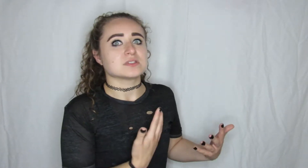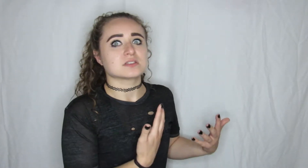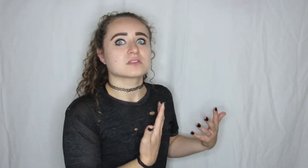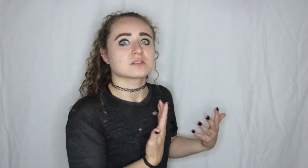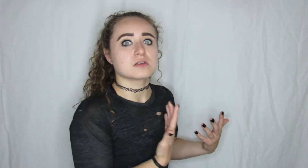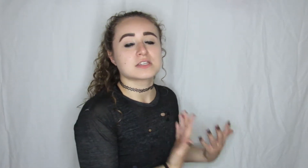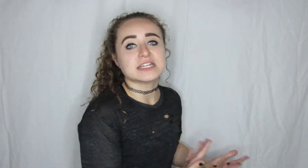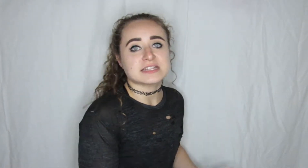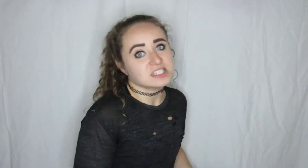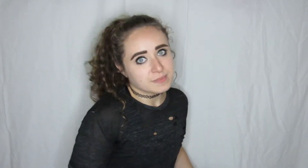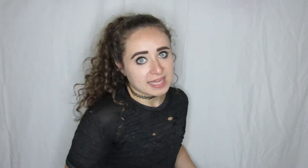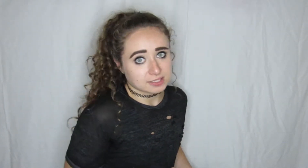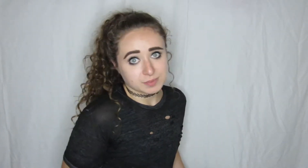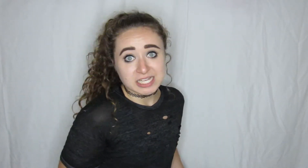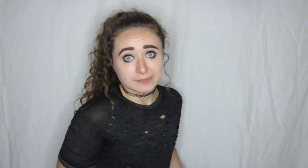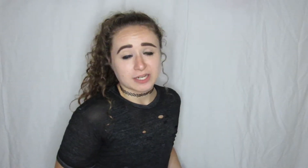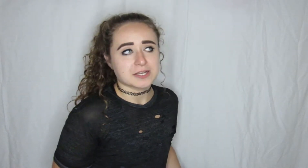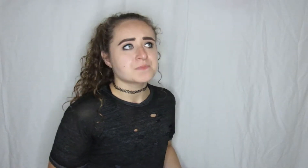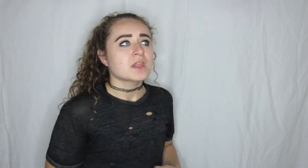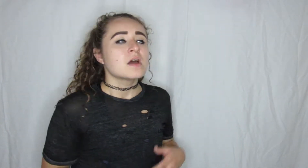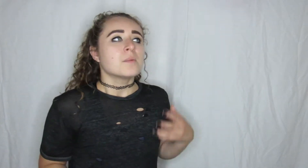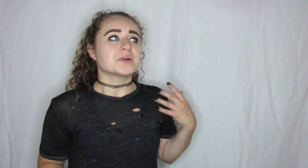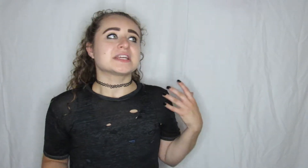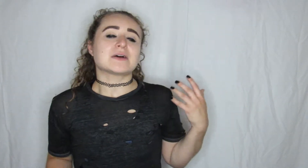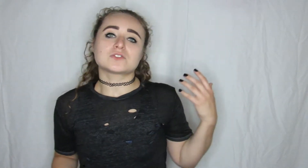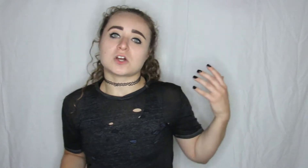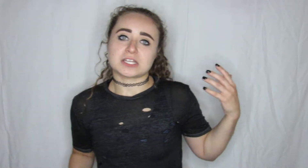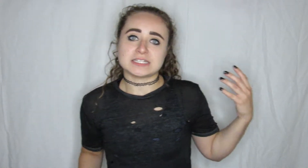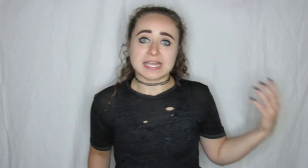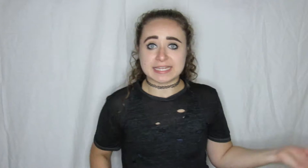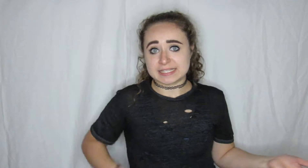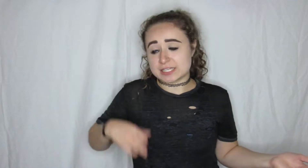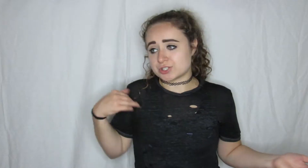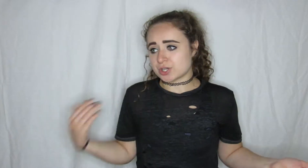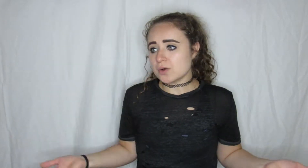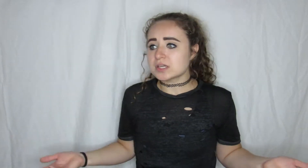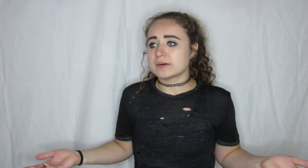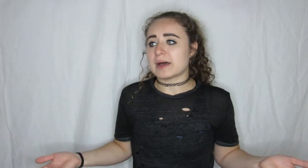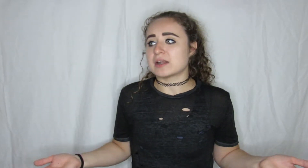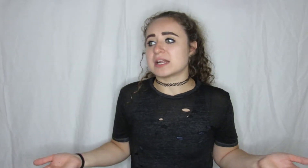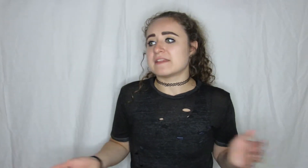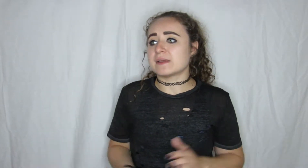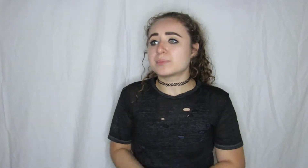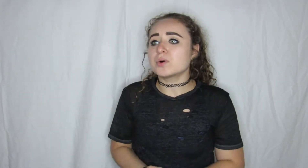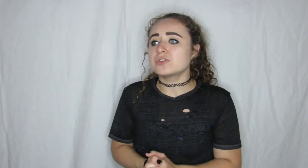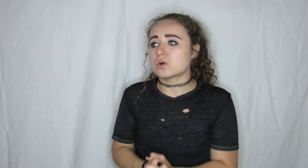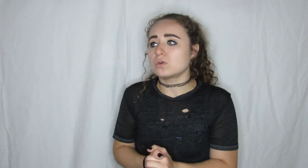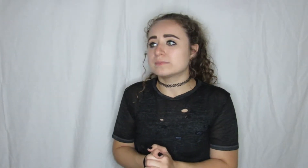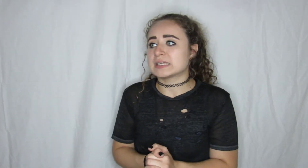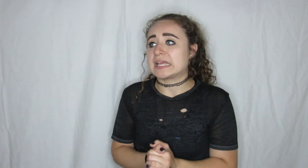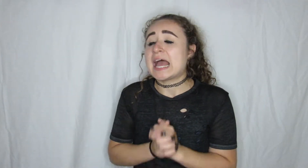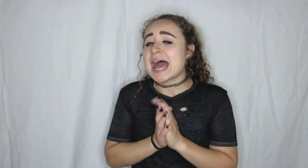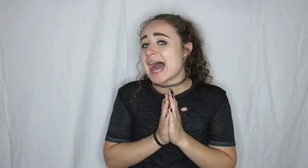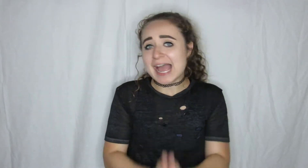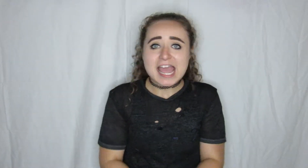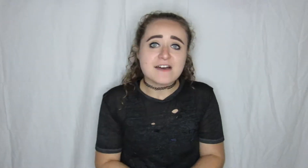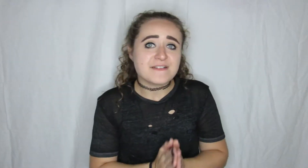was getting this mad and upset about it but then I was talking to Hayley and Dakota about it and they both told me I have